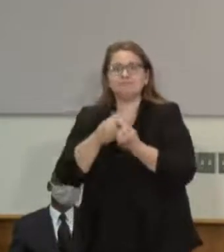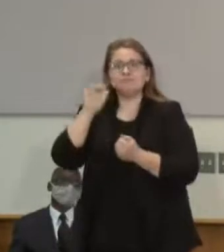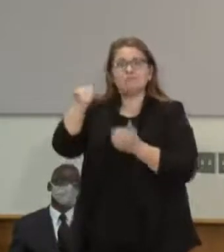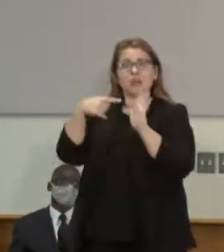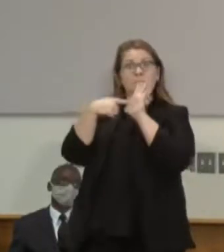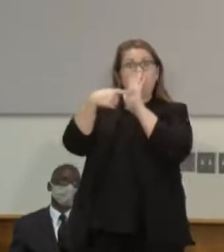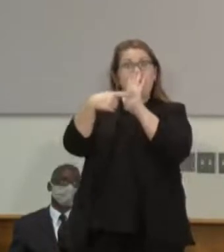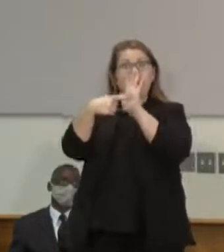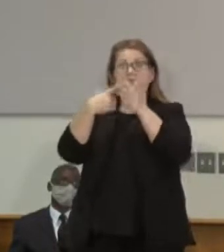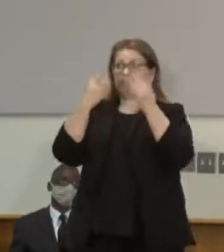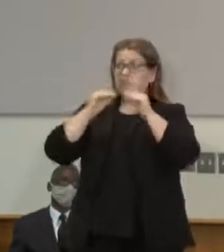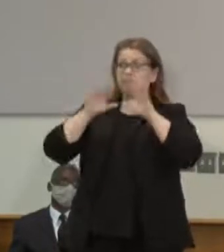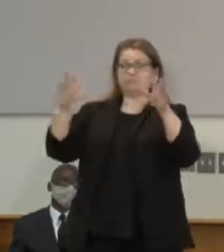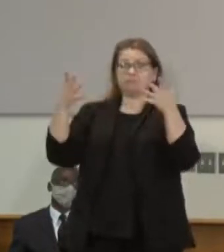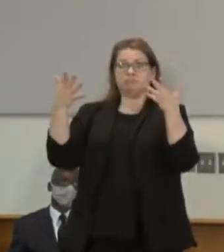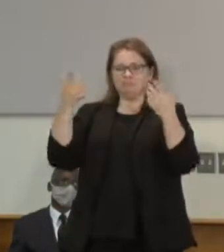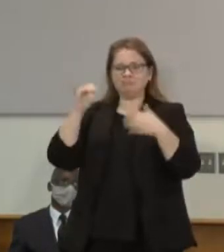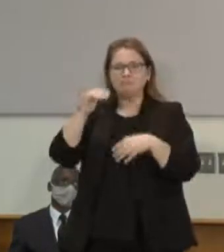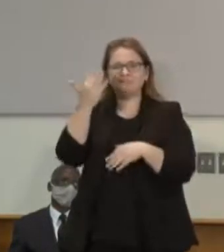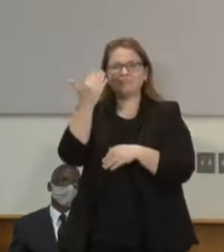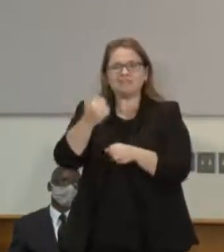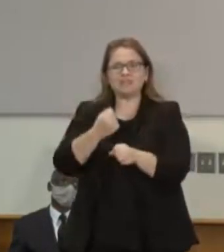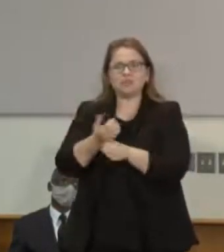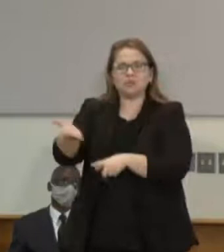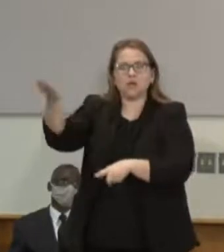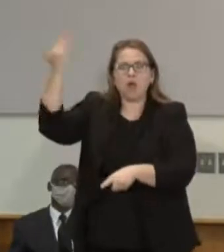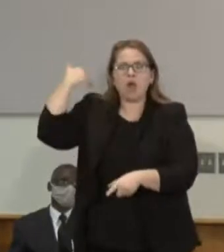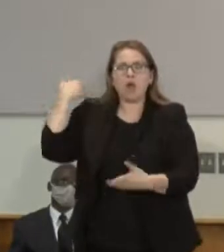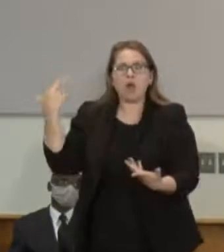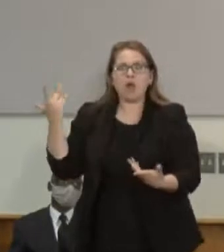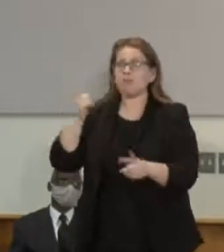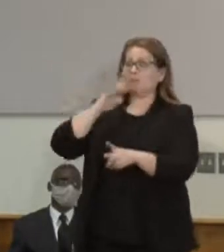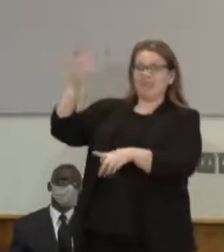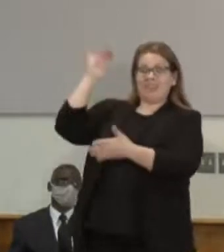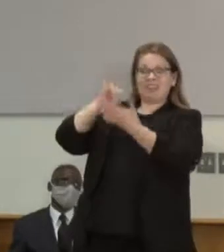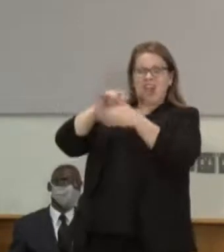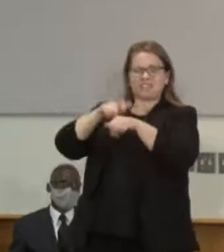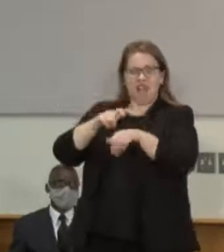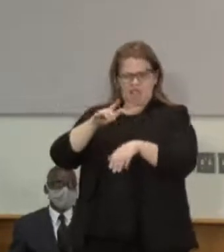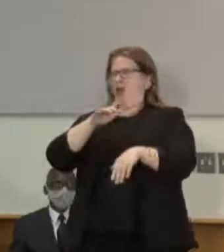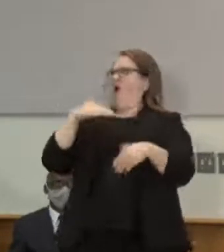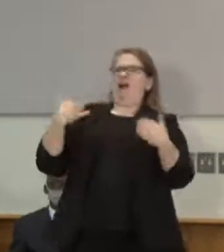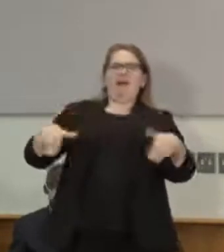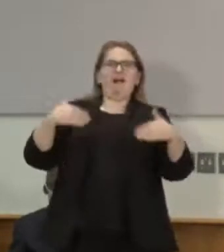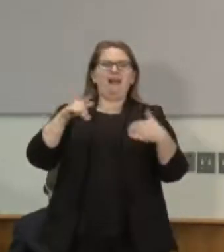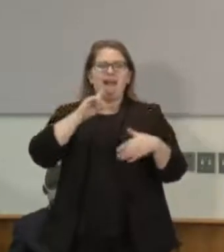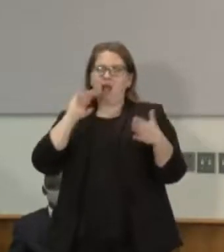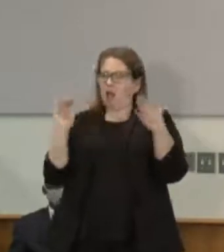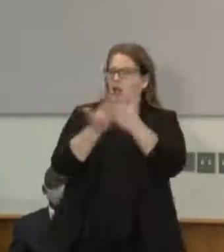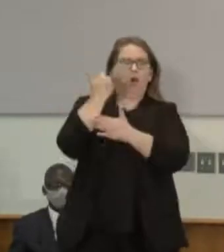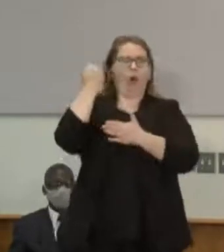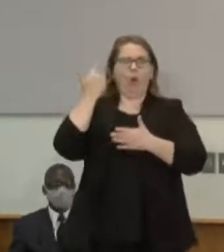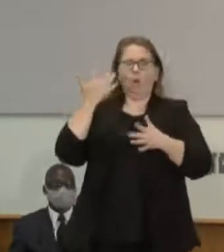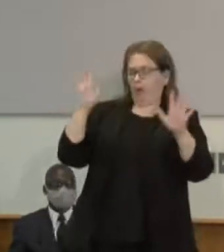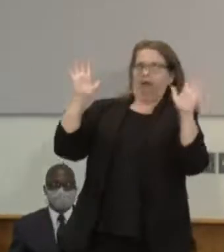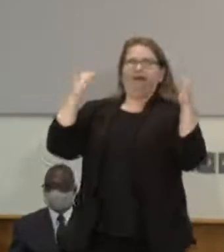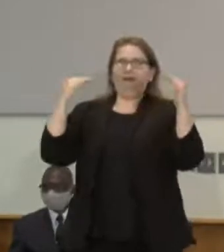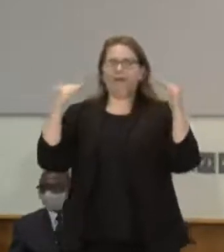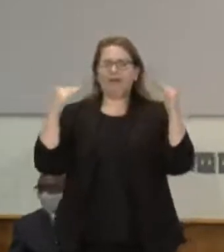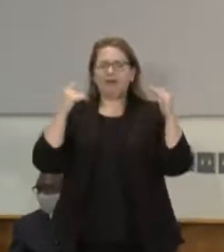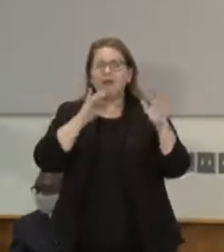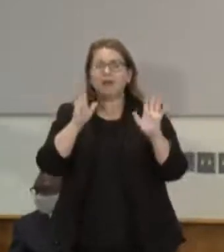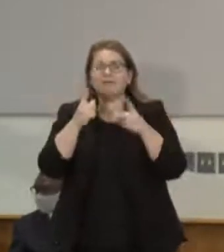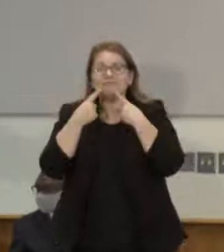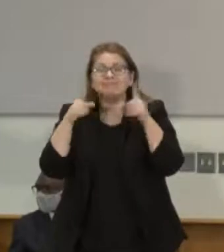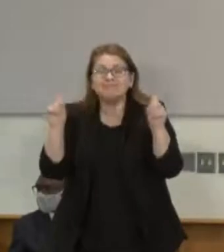off easy. You're letting them off so much easier. It's not easier. It's a different approach to it. And I hope we start thinking that way of that's how this is